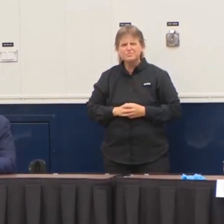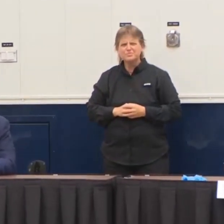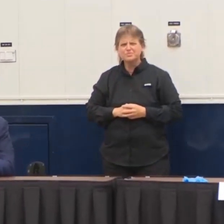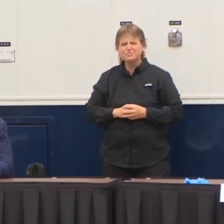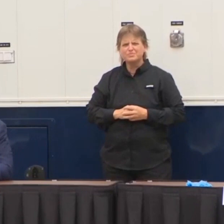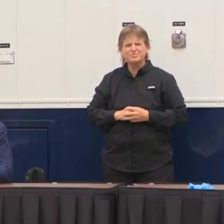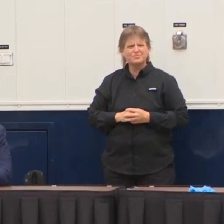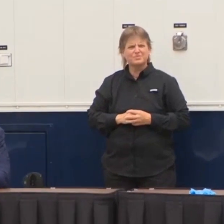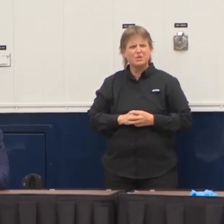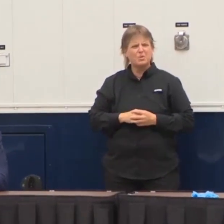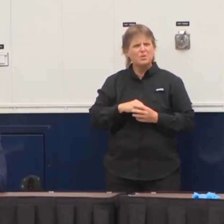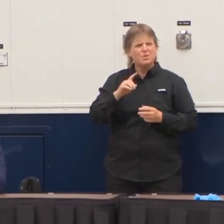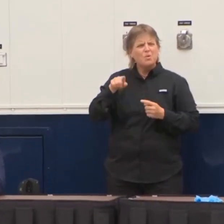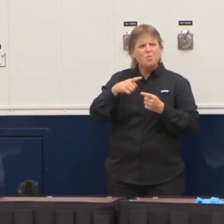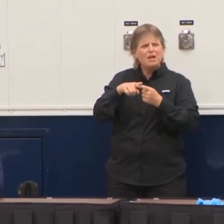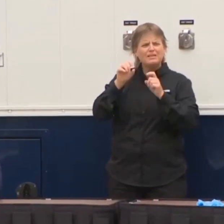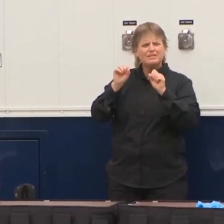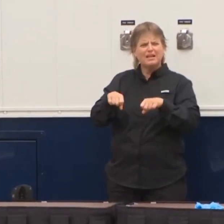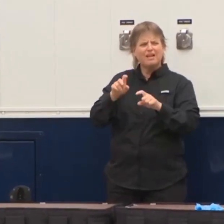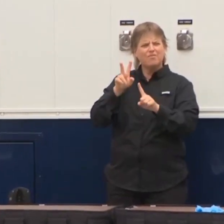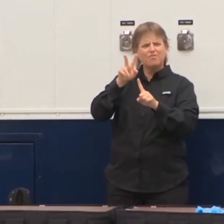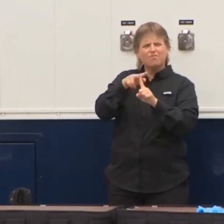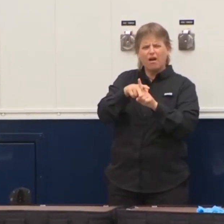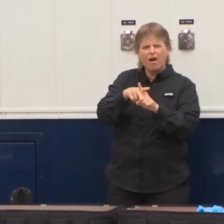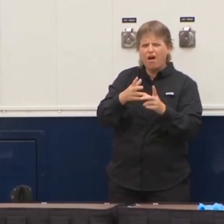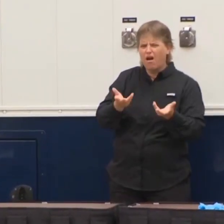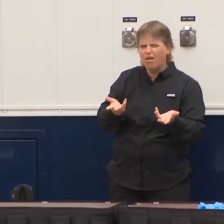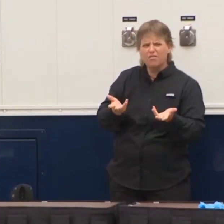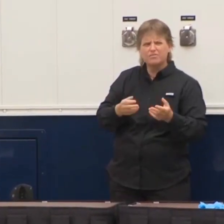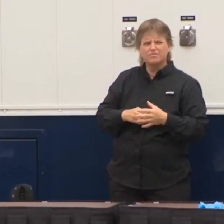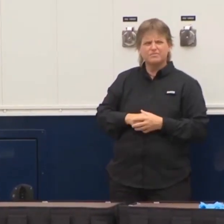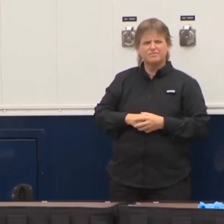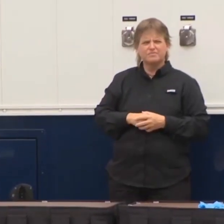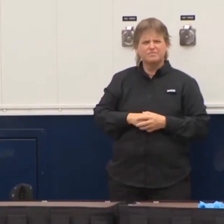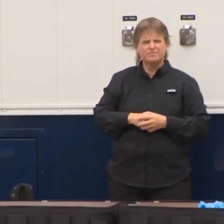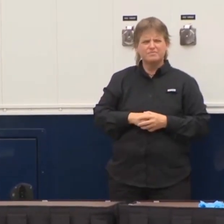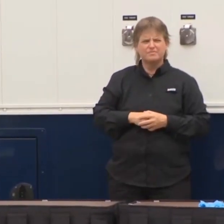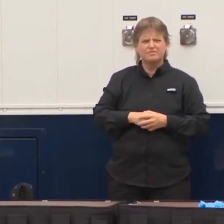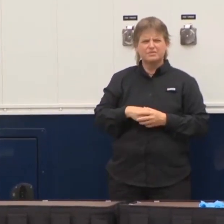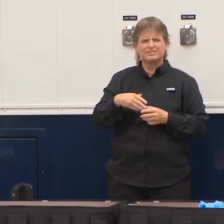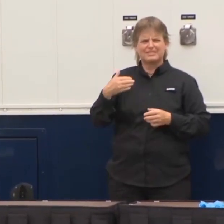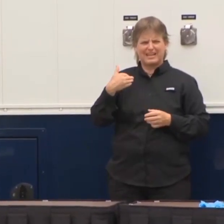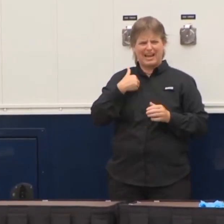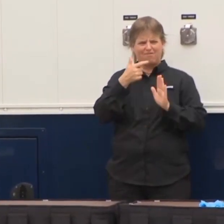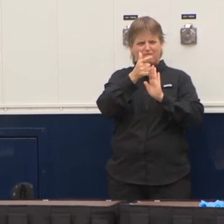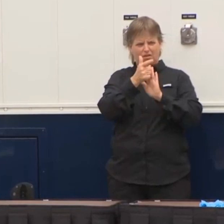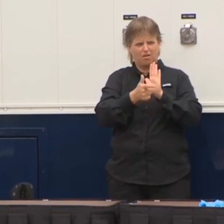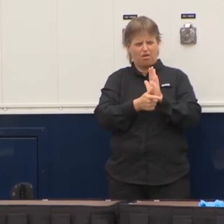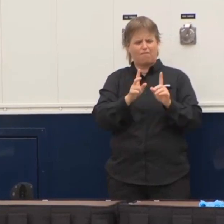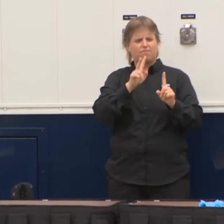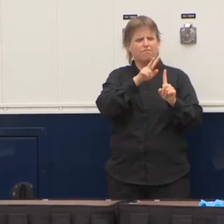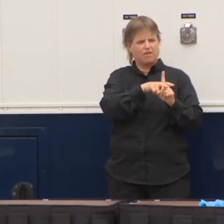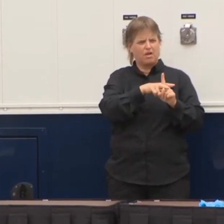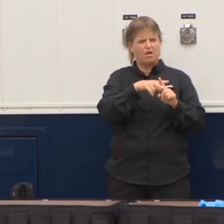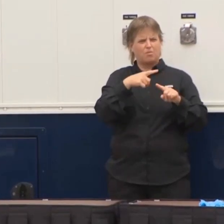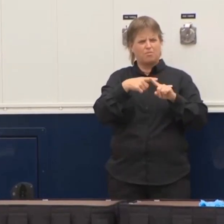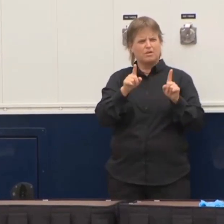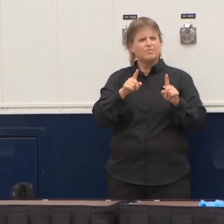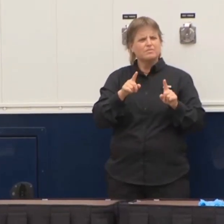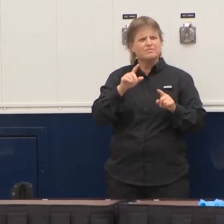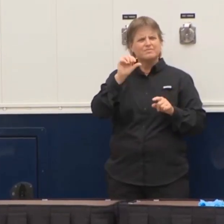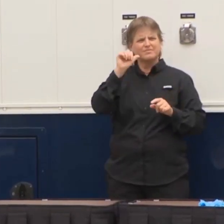they can file? So, I mean, the law is when you can file. But what I've told Ken Lawson is, you know, if someone was trying to